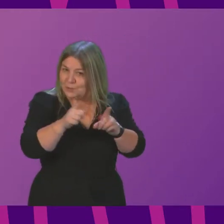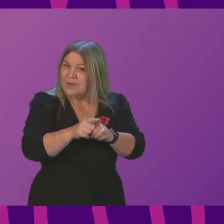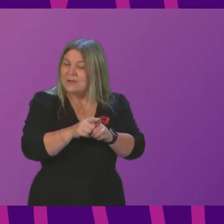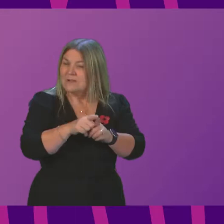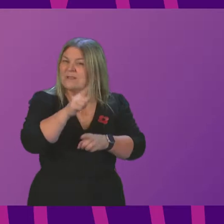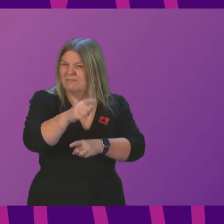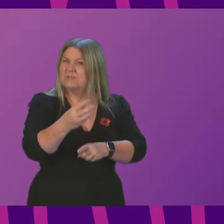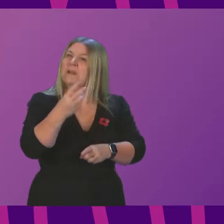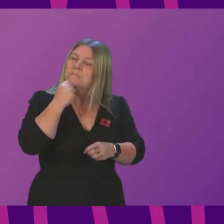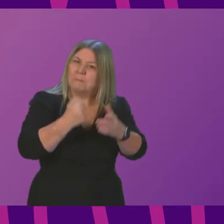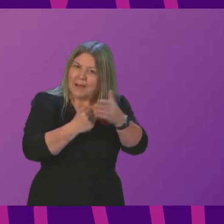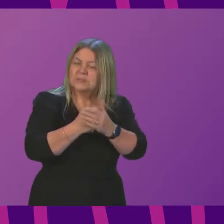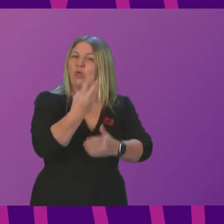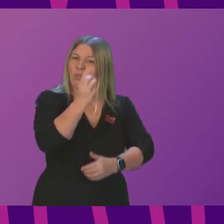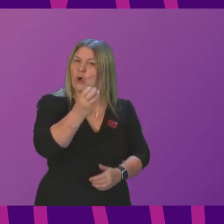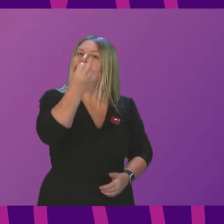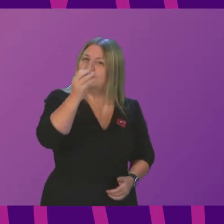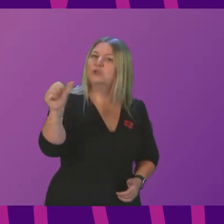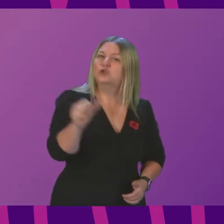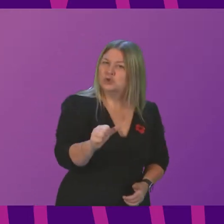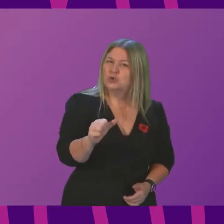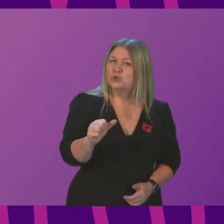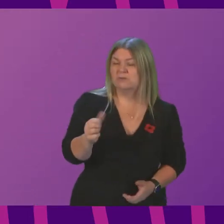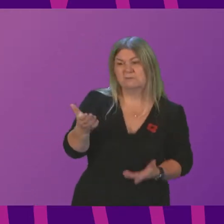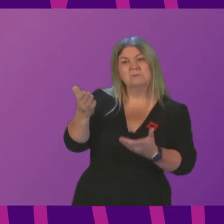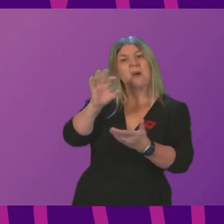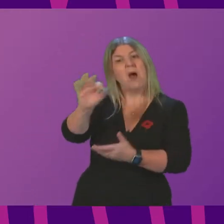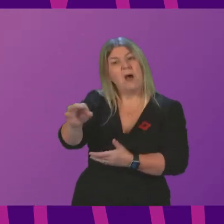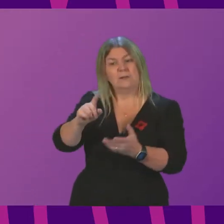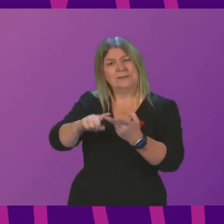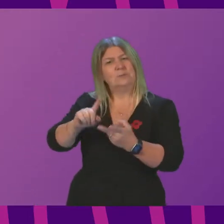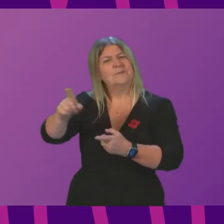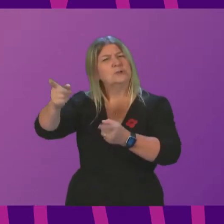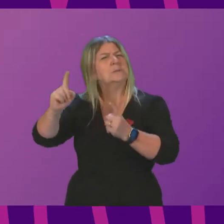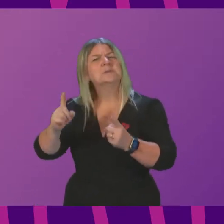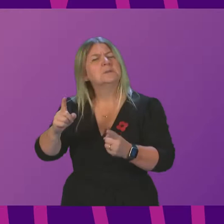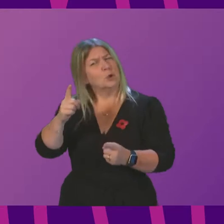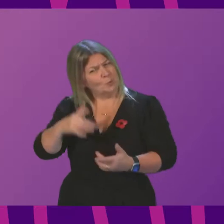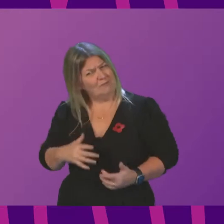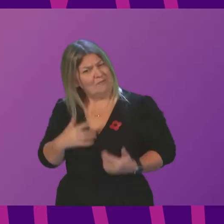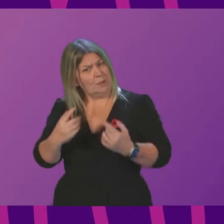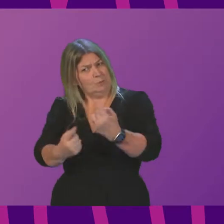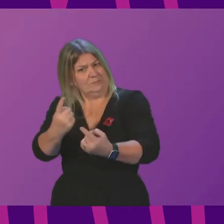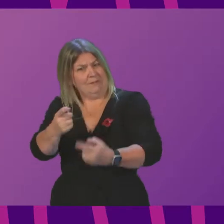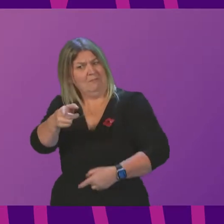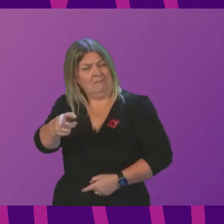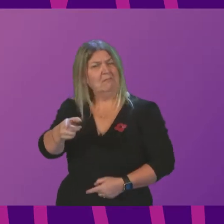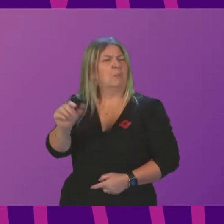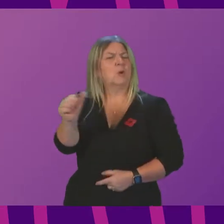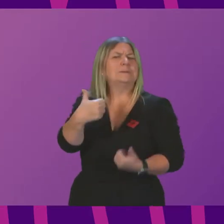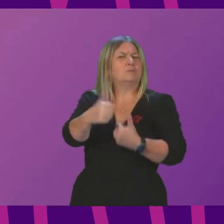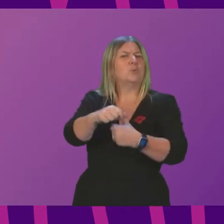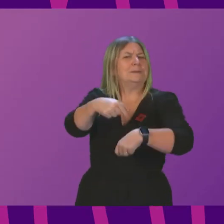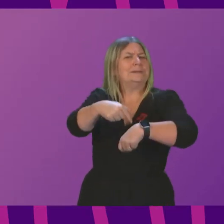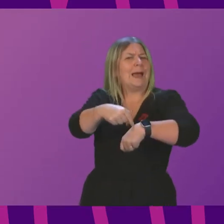ambulance staff. Can he tell the chamber then what he thinks is an acceptable turnaround time for ambulances at A&E, and when is he going to listen to staff